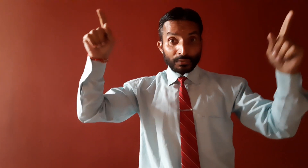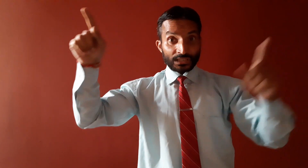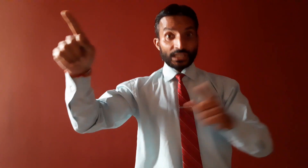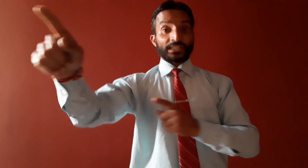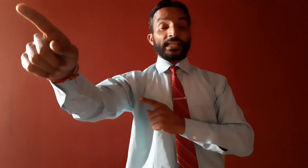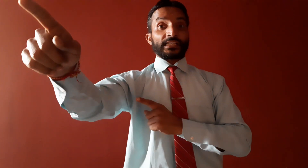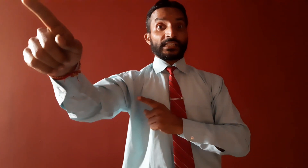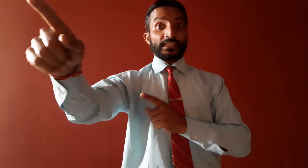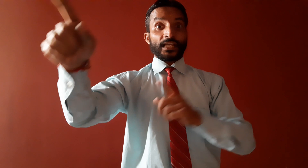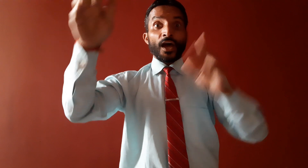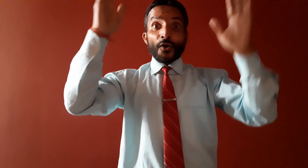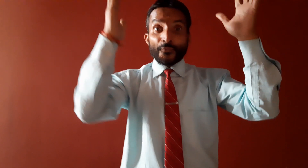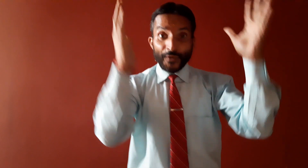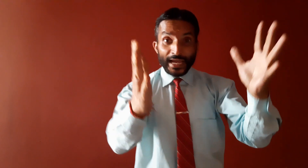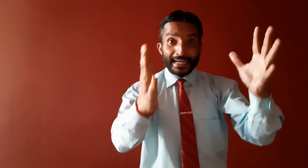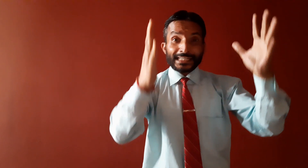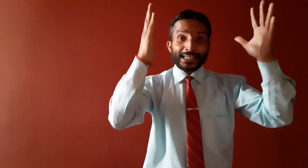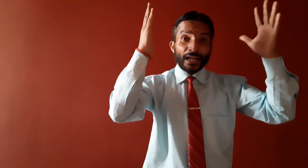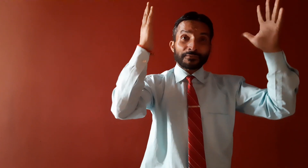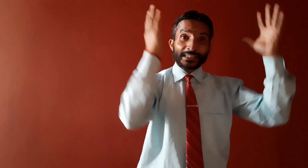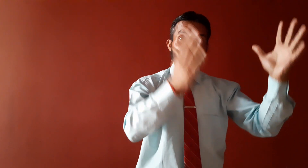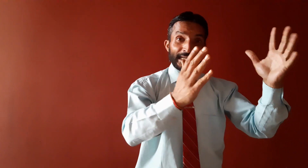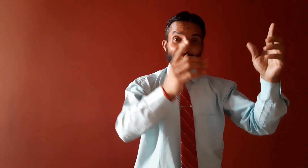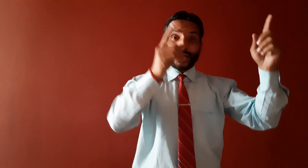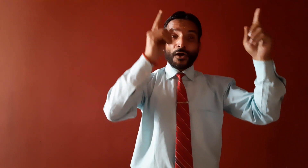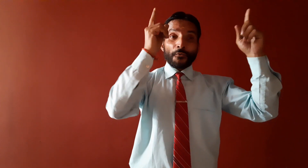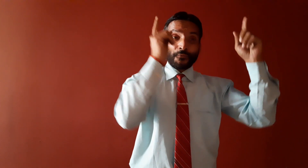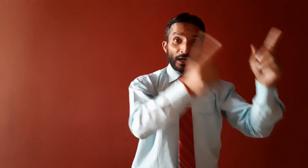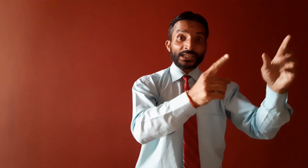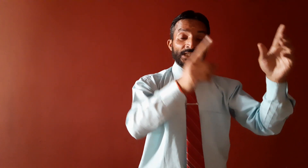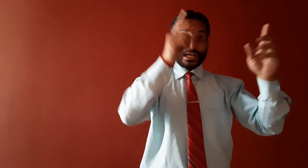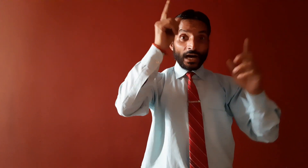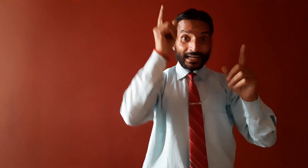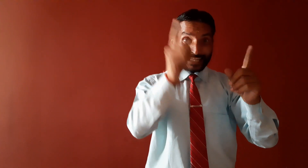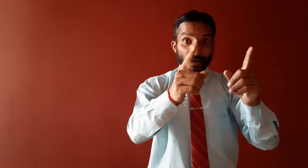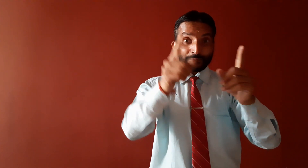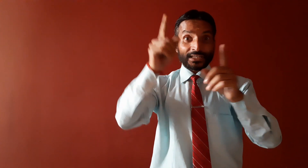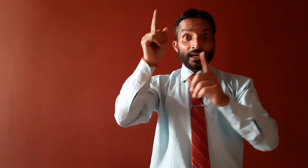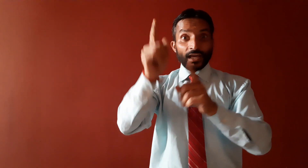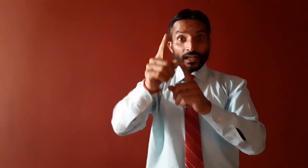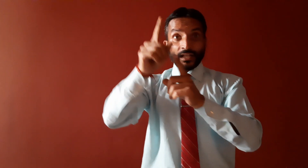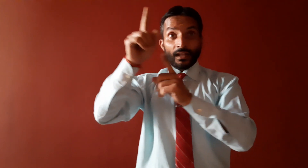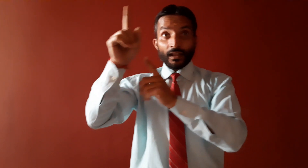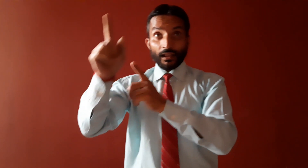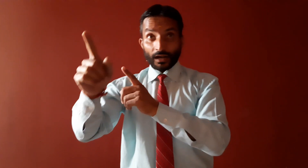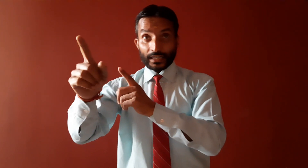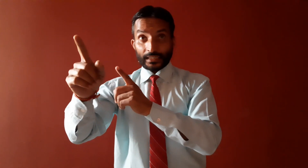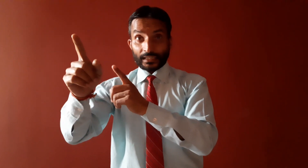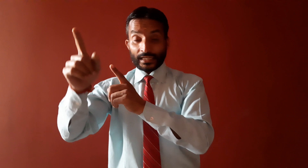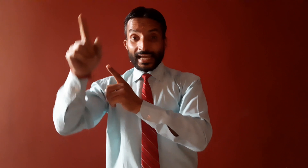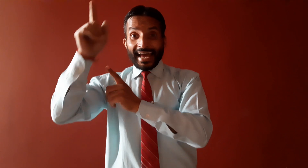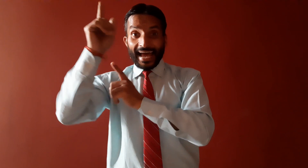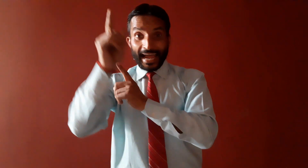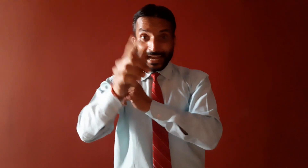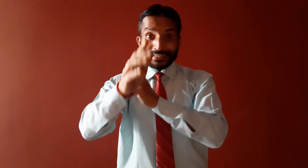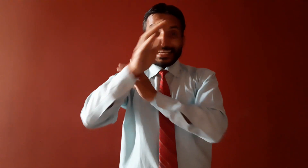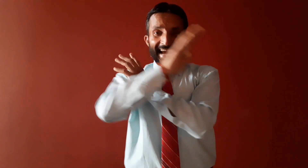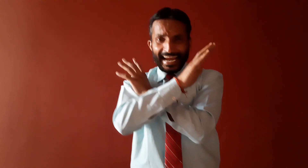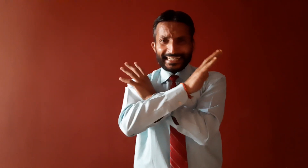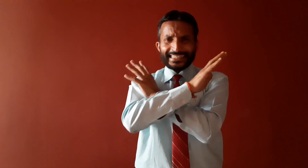success. Fail itself says, first attempt in learning. And, end.